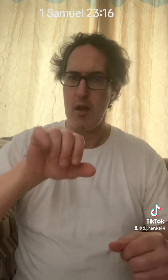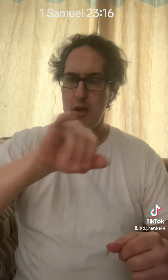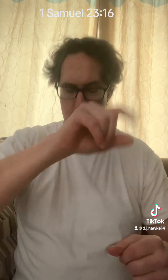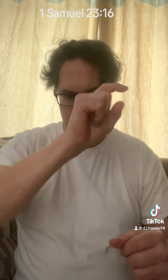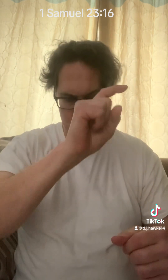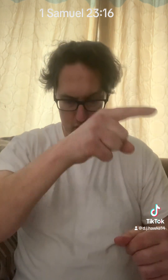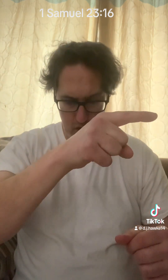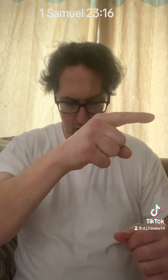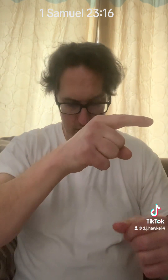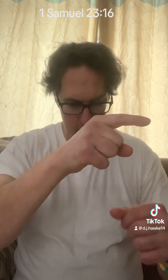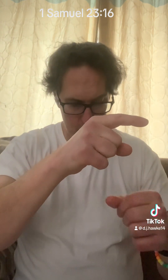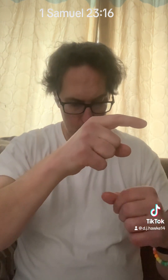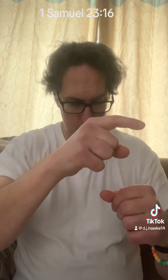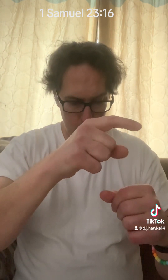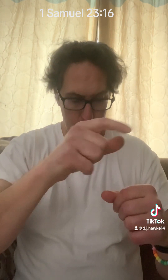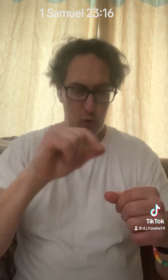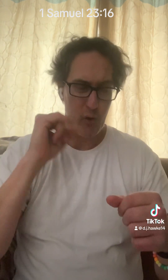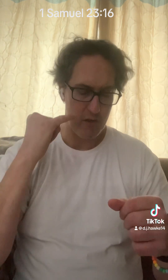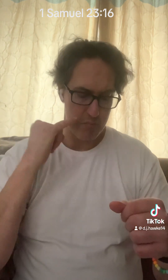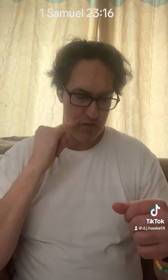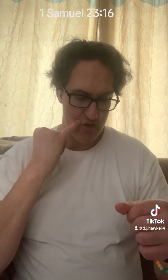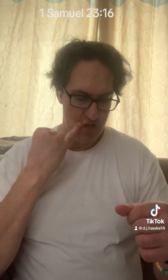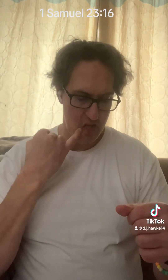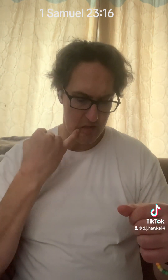Jonathan could have been jealous,